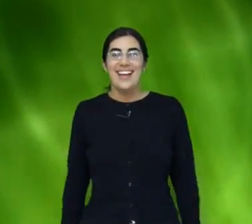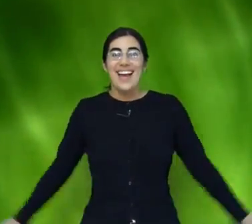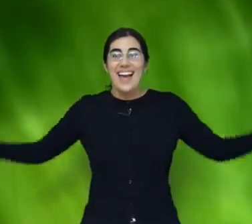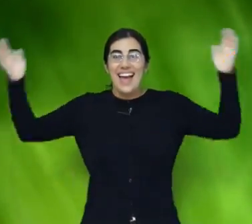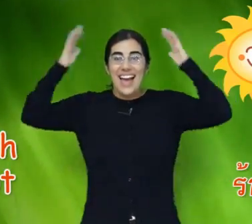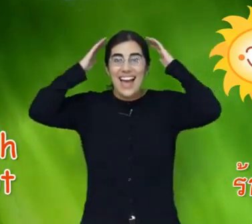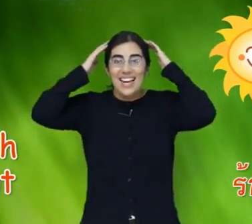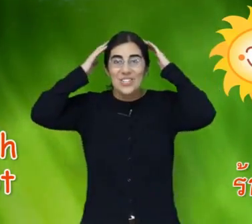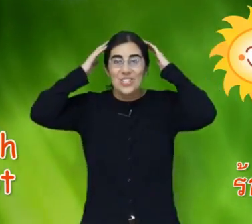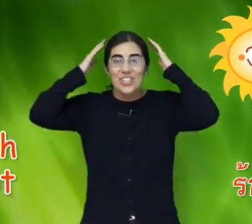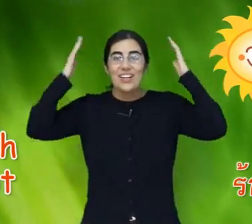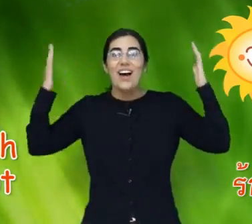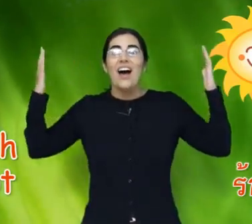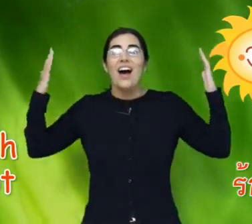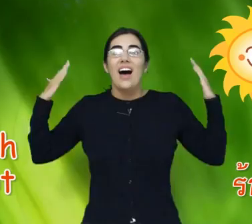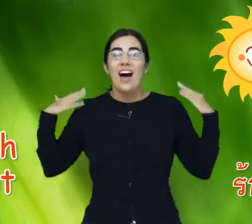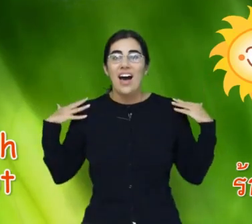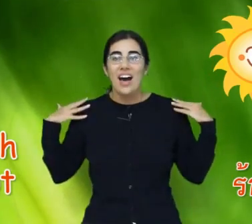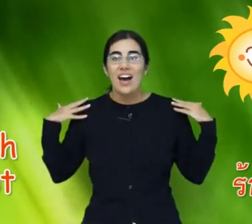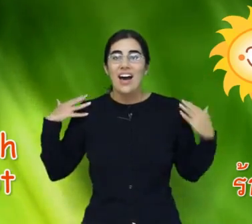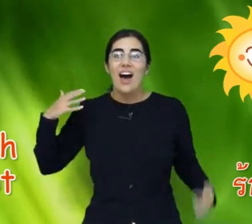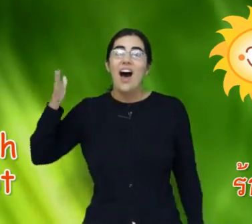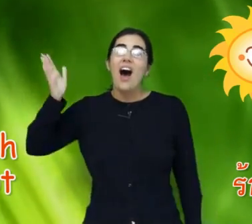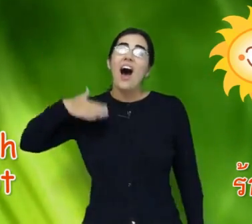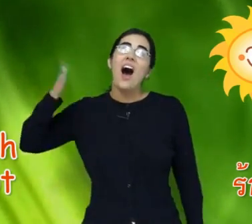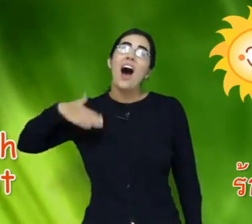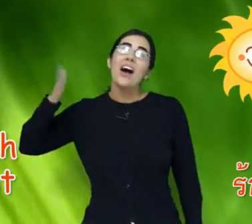H. H. Hot.